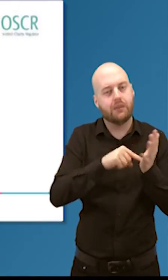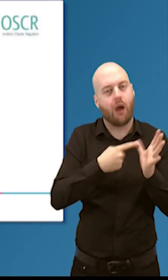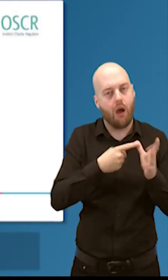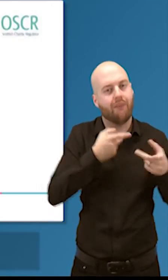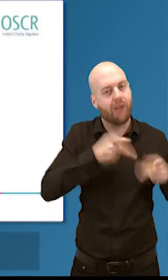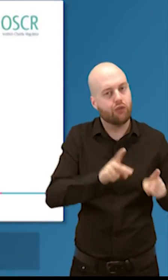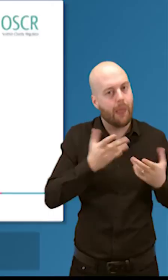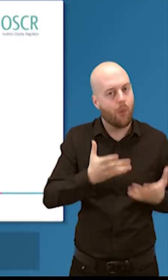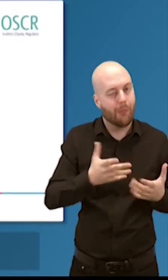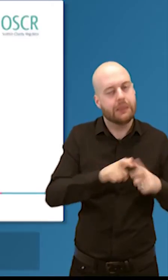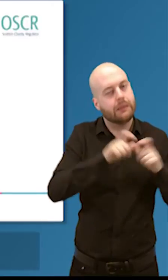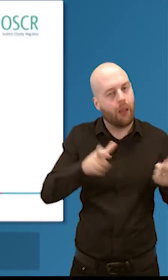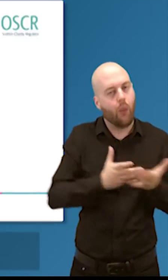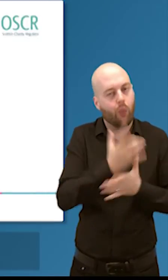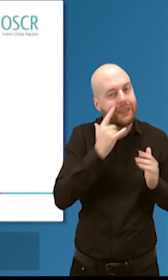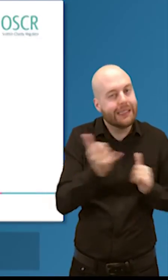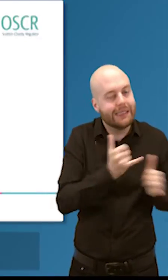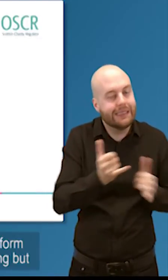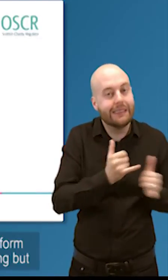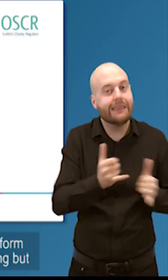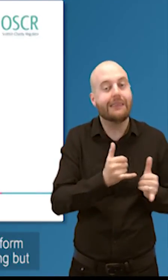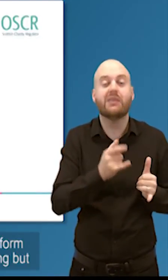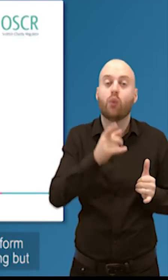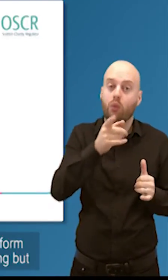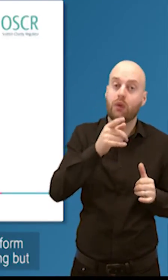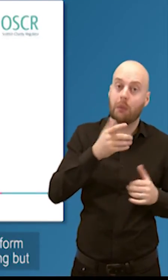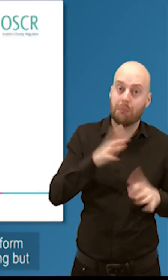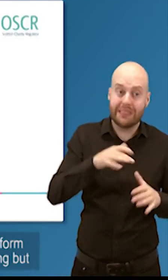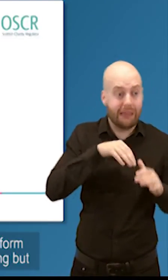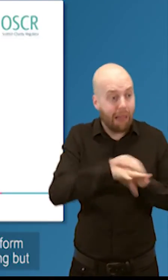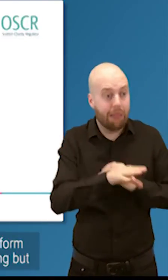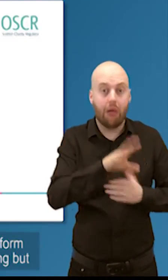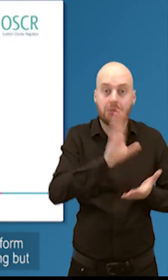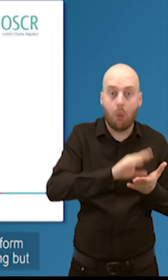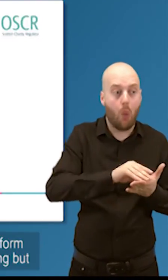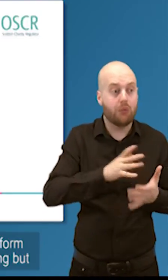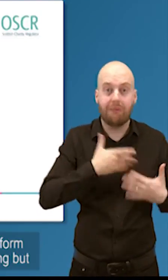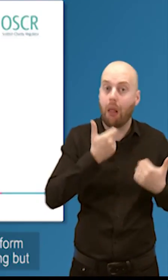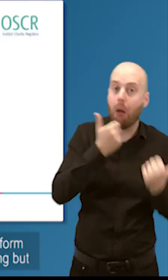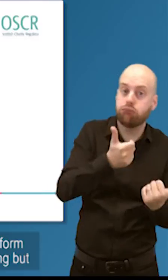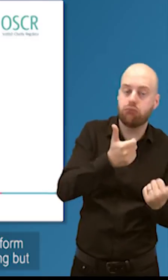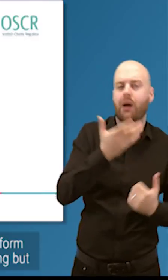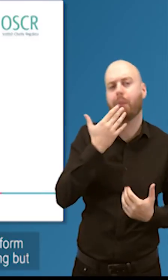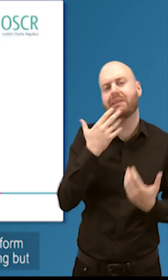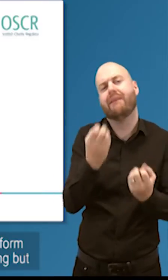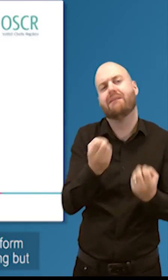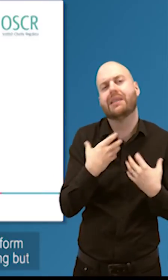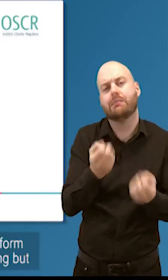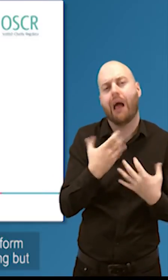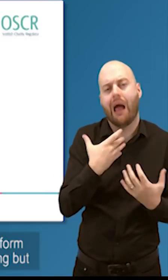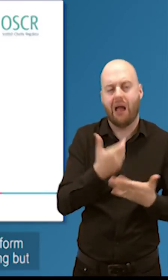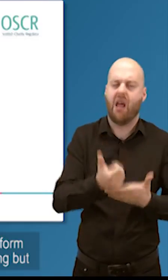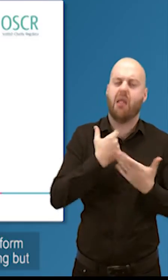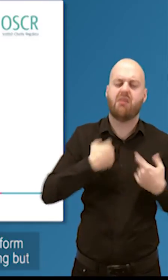what else is new our online application form what we've done is actually move our